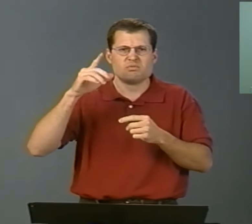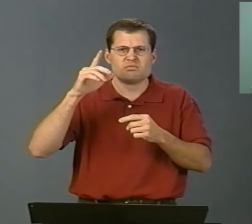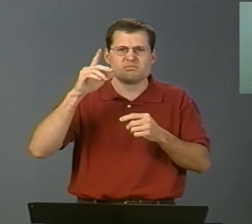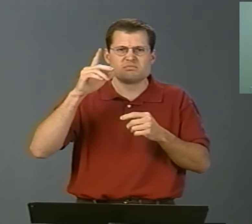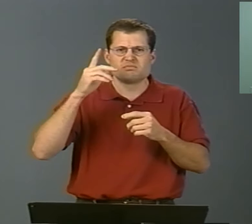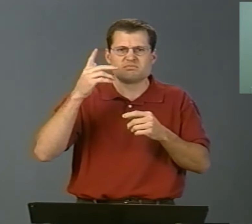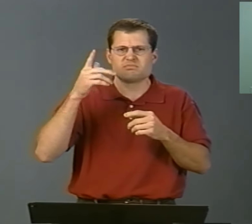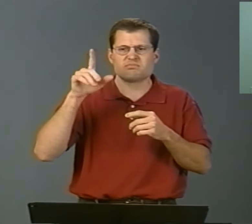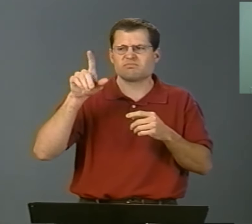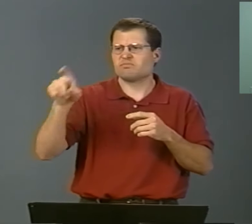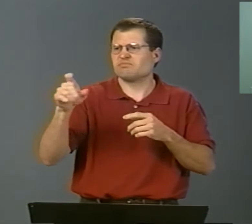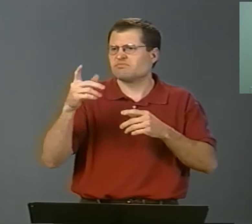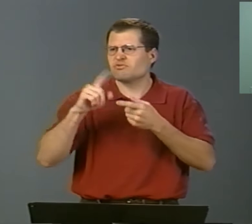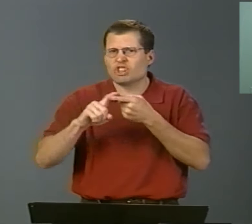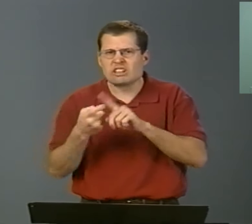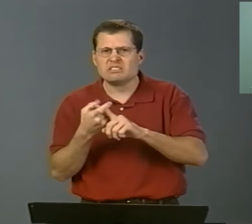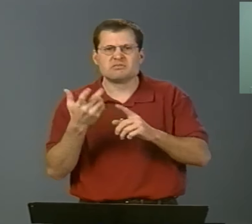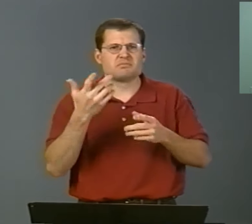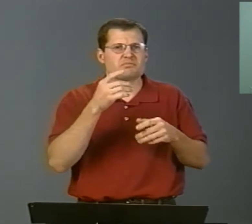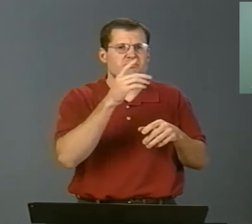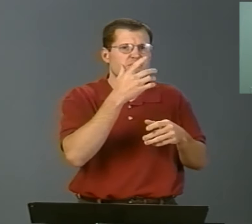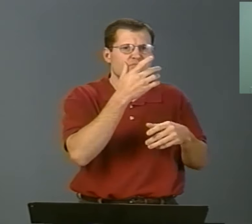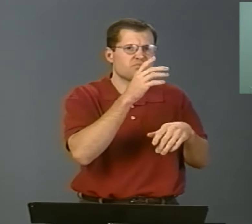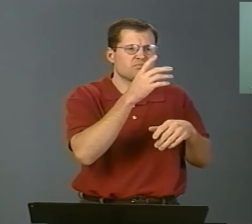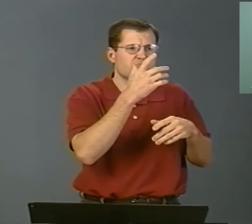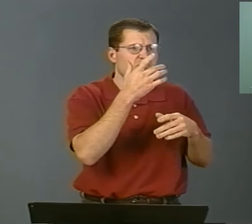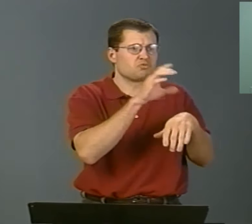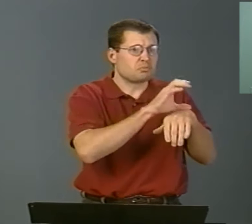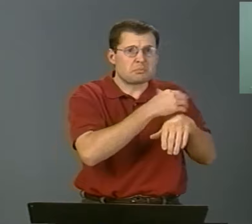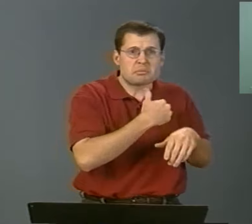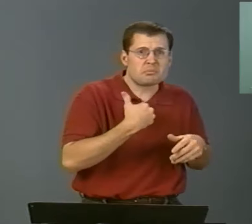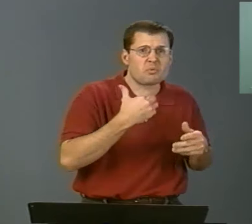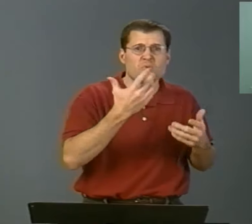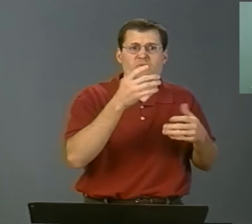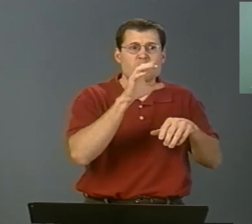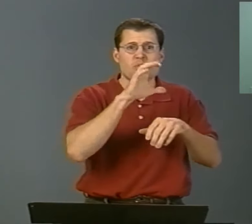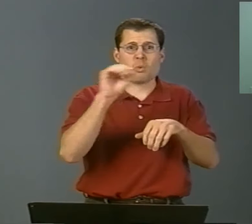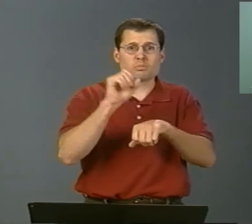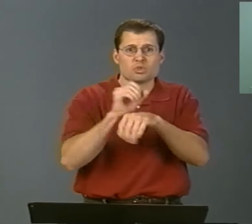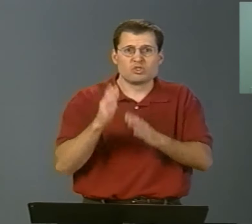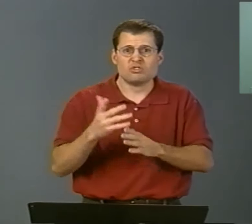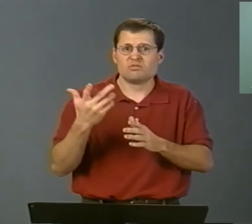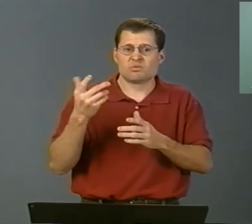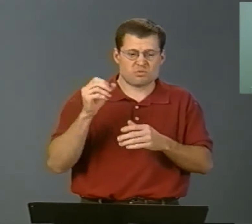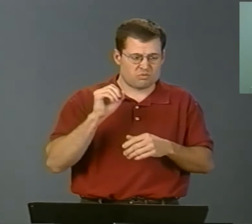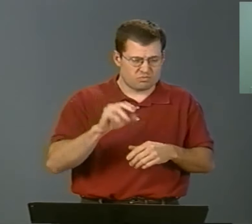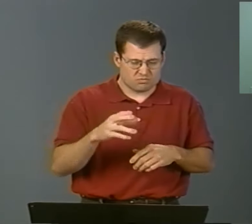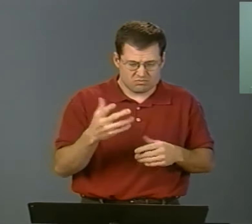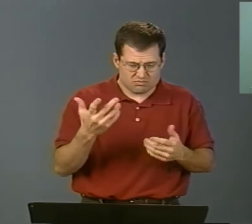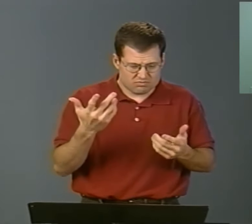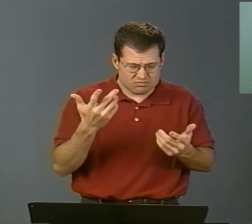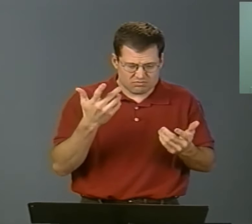And then you start asking around for friends, church members, co-workers,